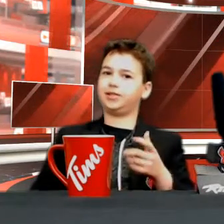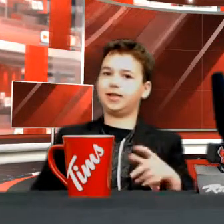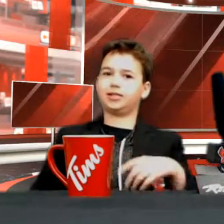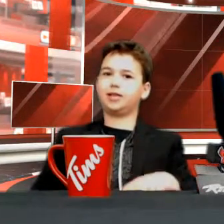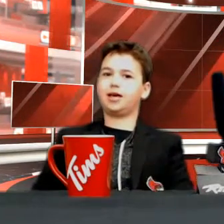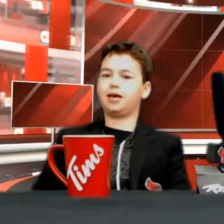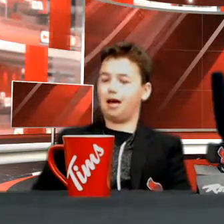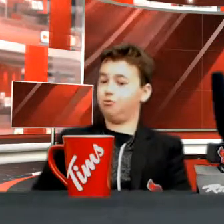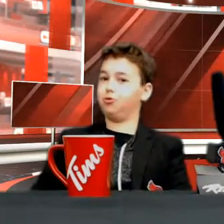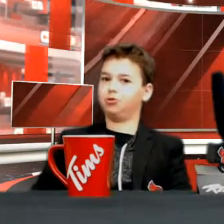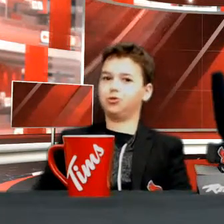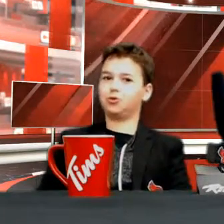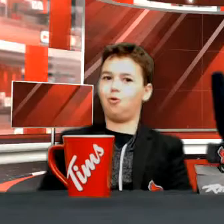fantastic day at Road North School.